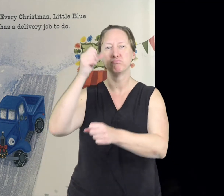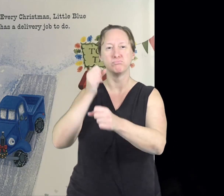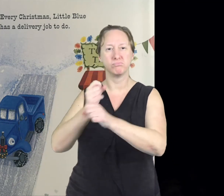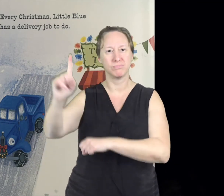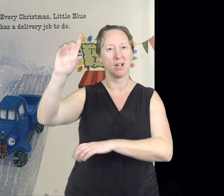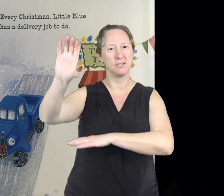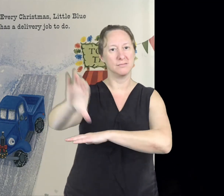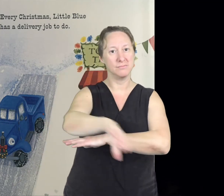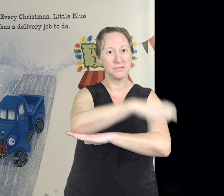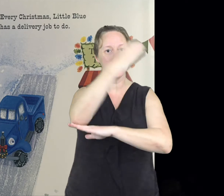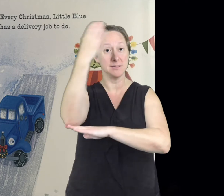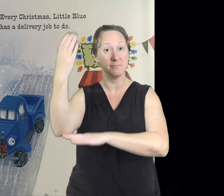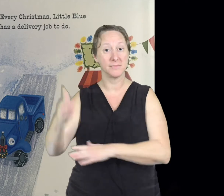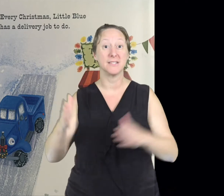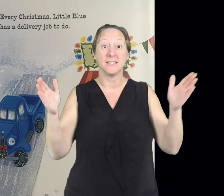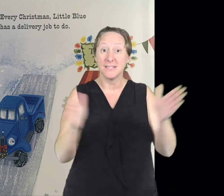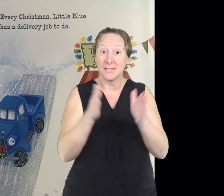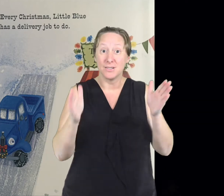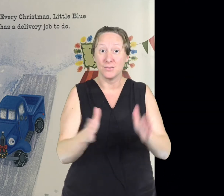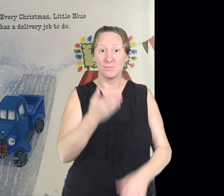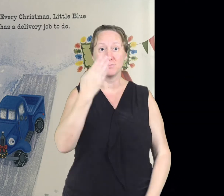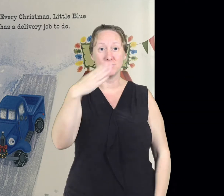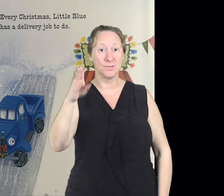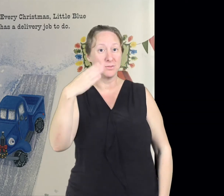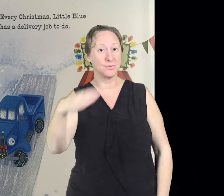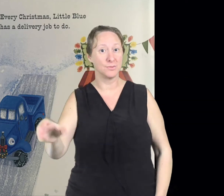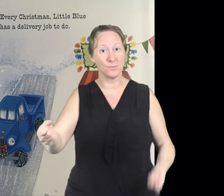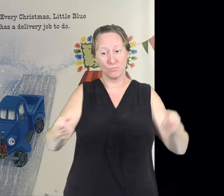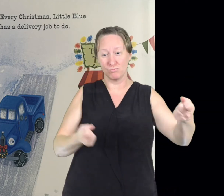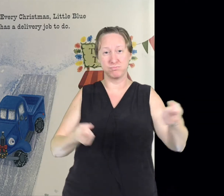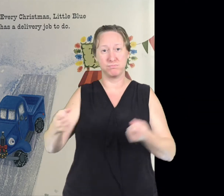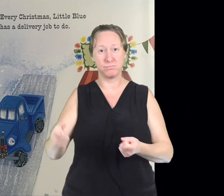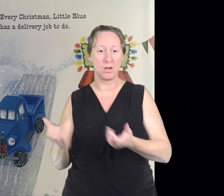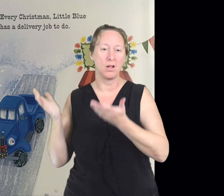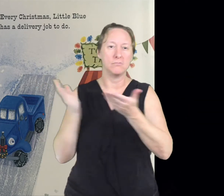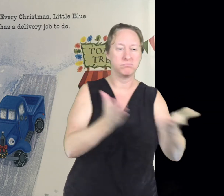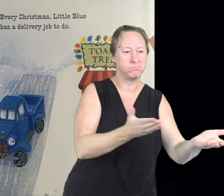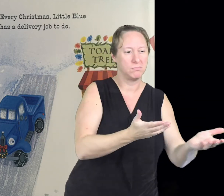every Christmas Little Blue has a delivery job to do